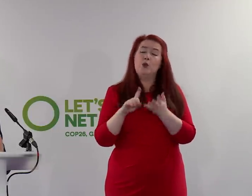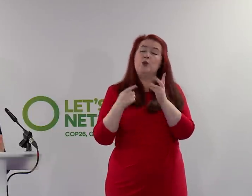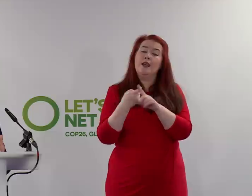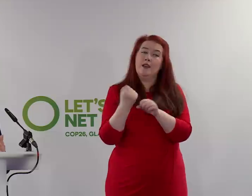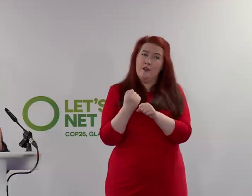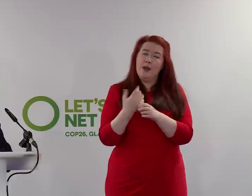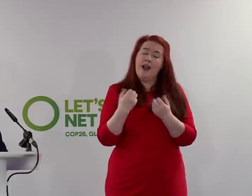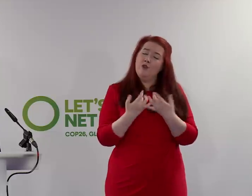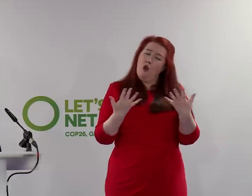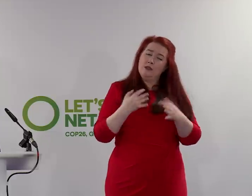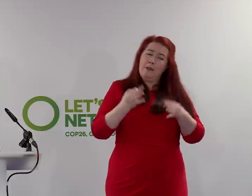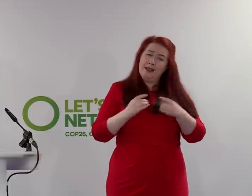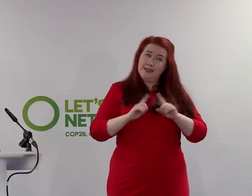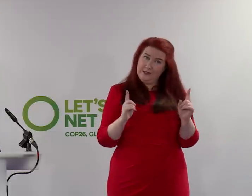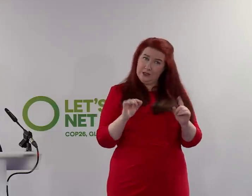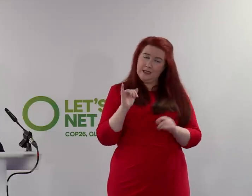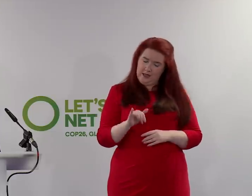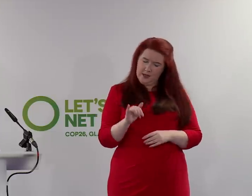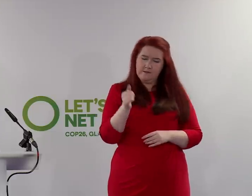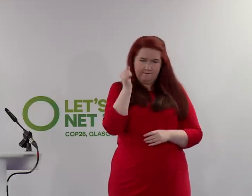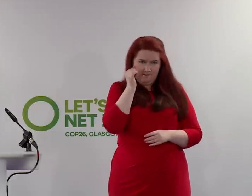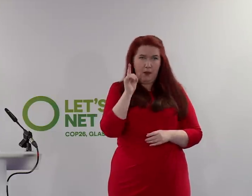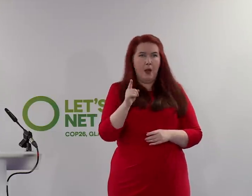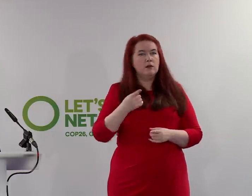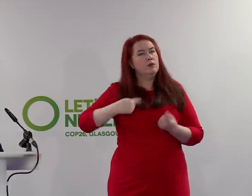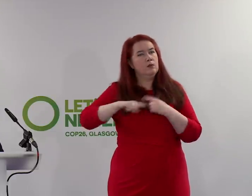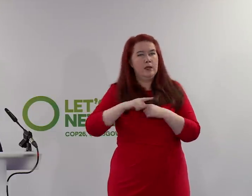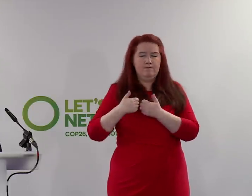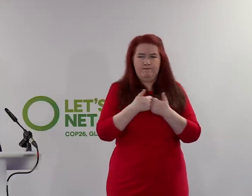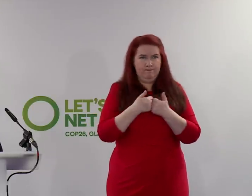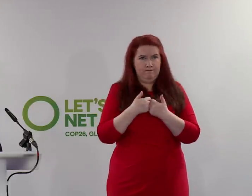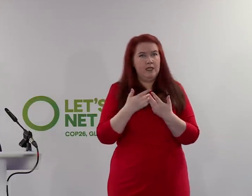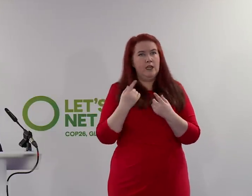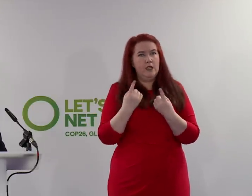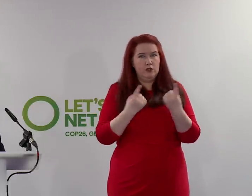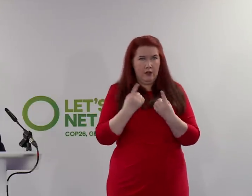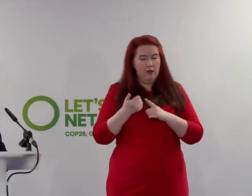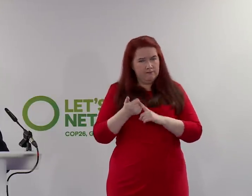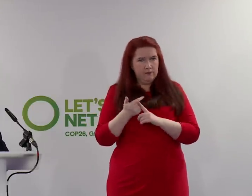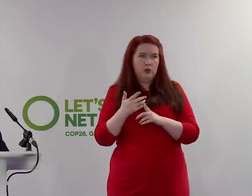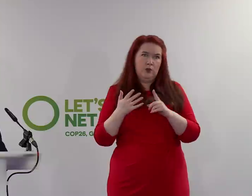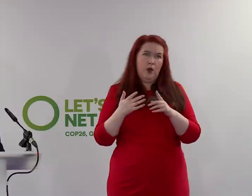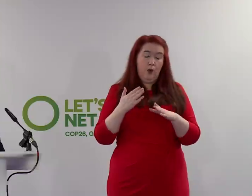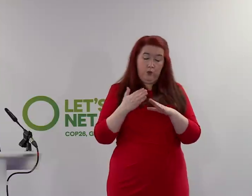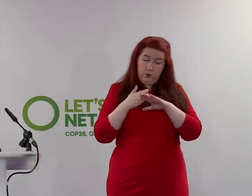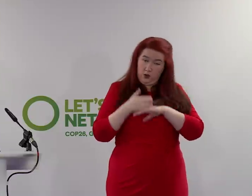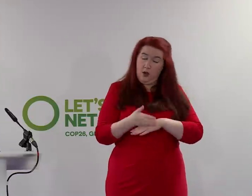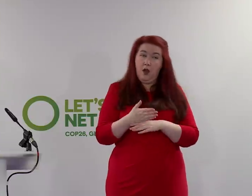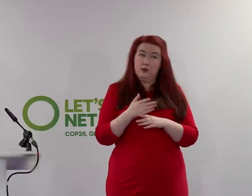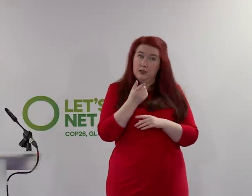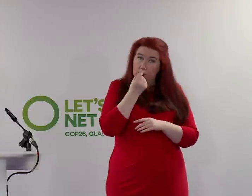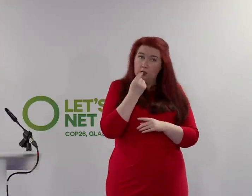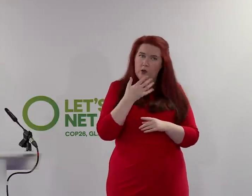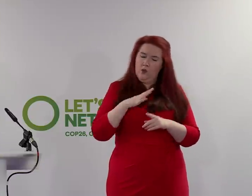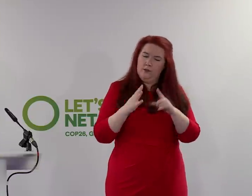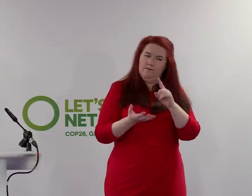Everybody knows that. But over these next two weeks, we'll be pulling in the same direction and we'll be working as hard, certainly from my perspective, as hard as possible to